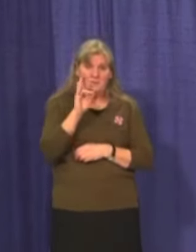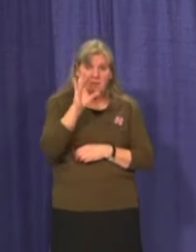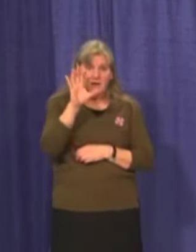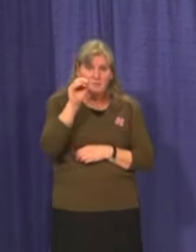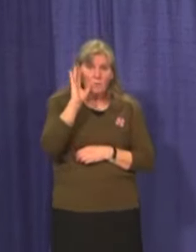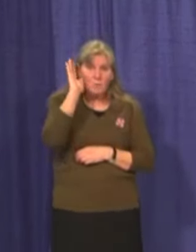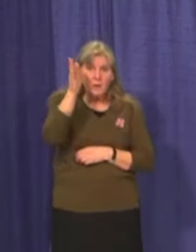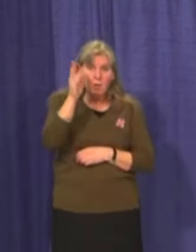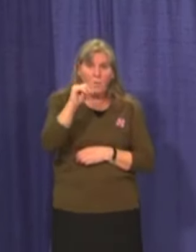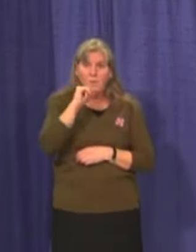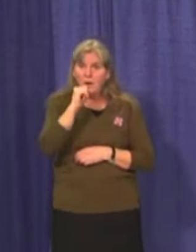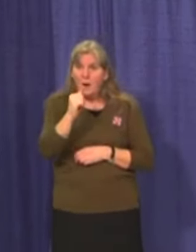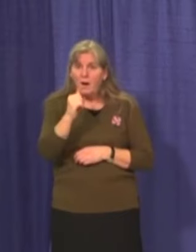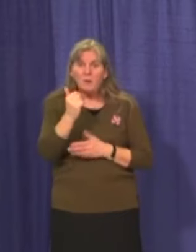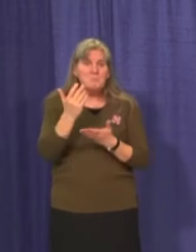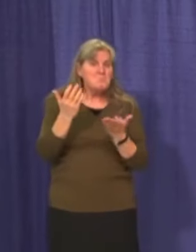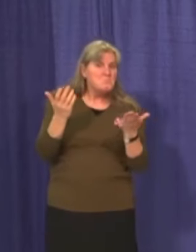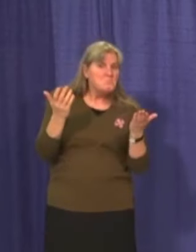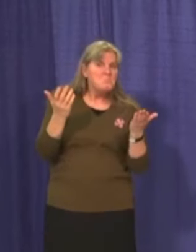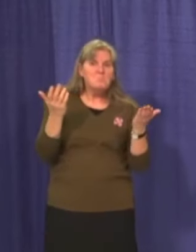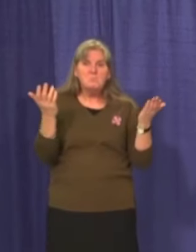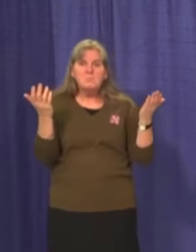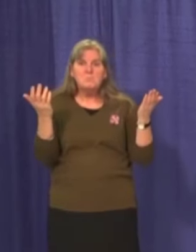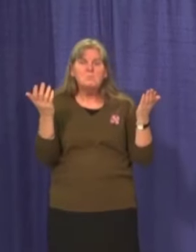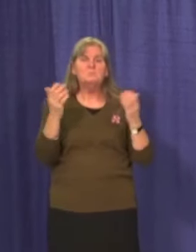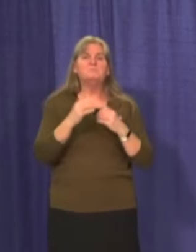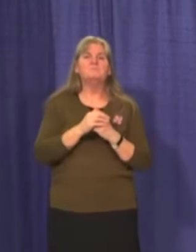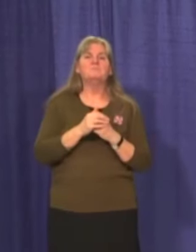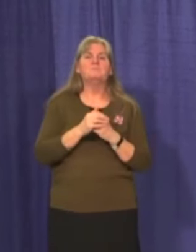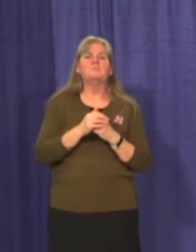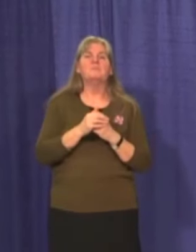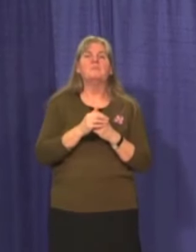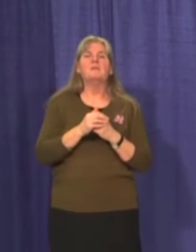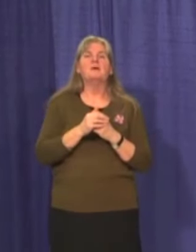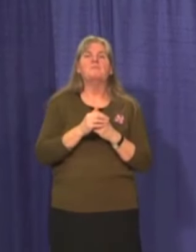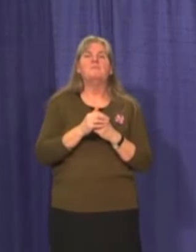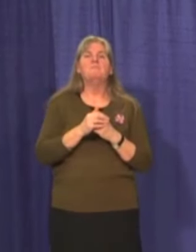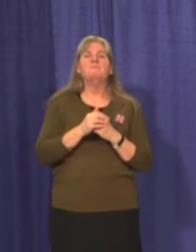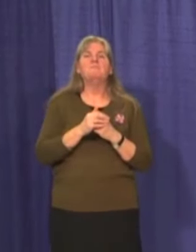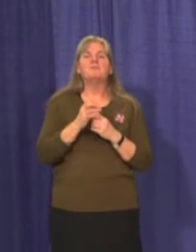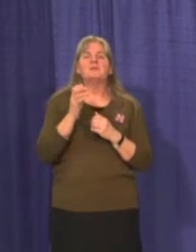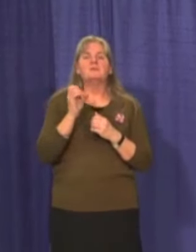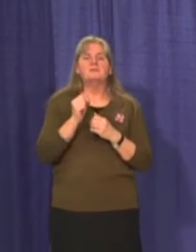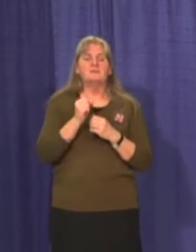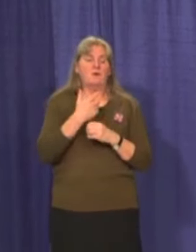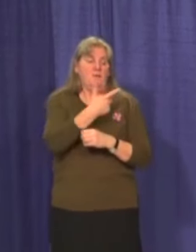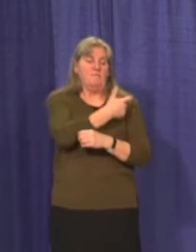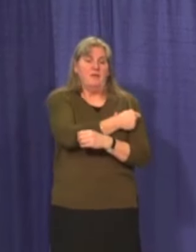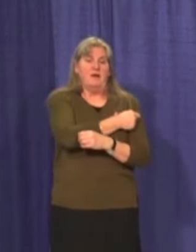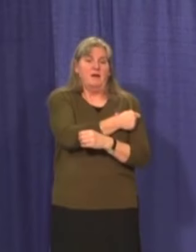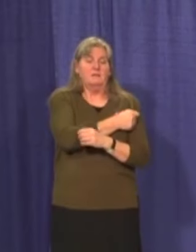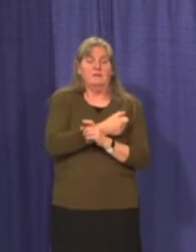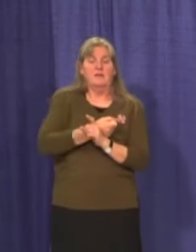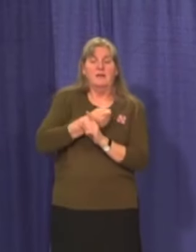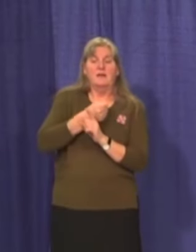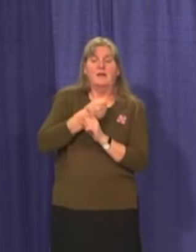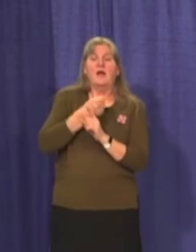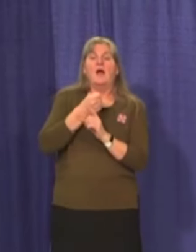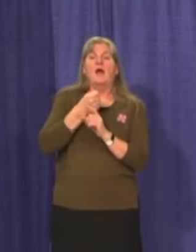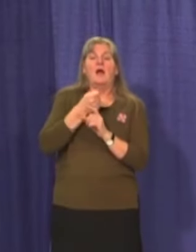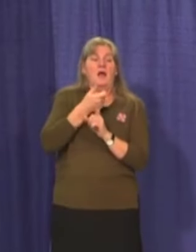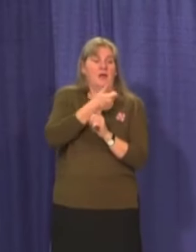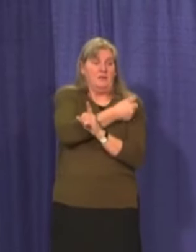of the population needs to be immunized, but the effect, as I, as I mentioned, the effect of the vaccine on the ability to limit